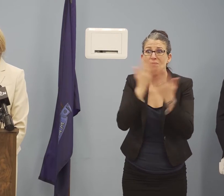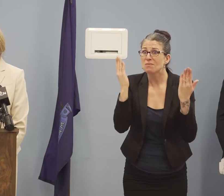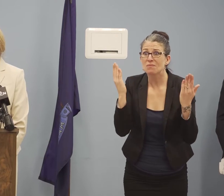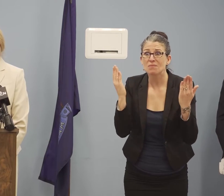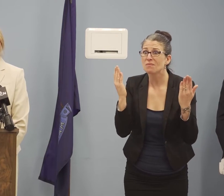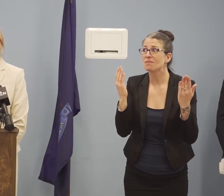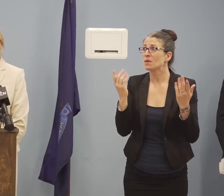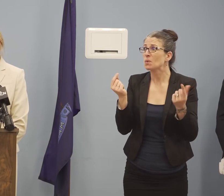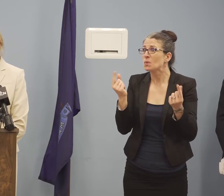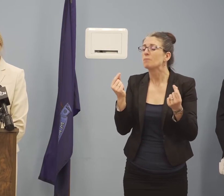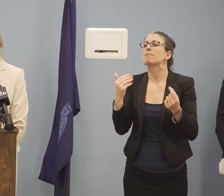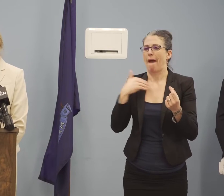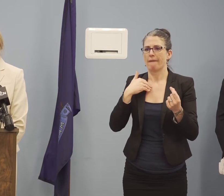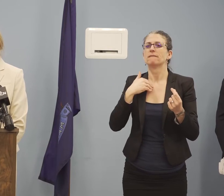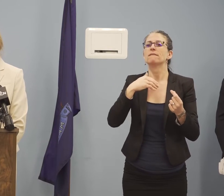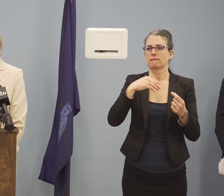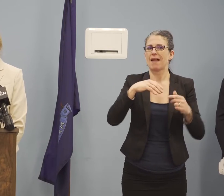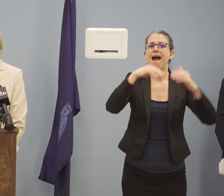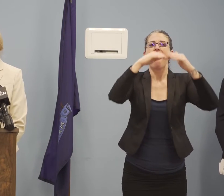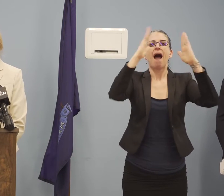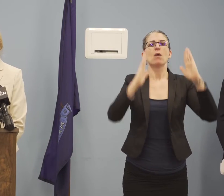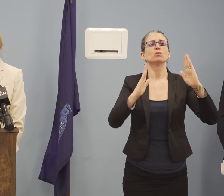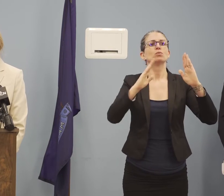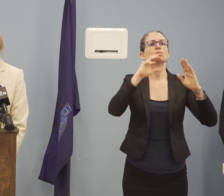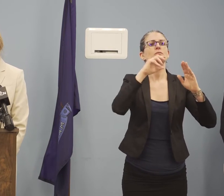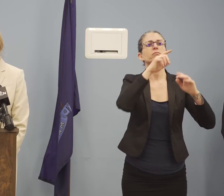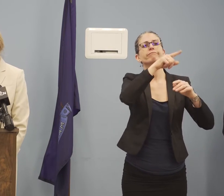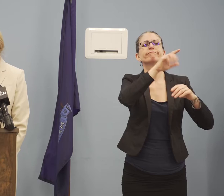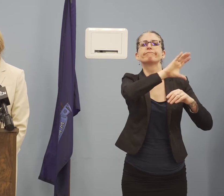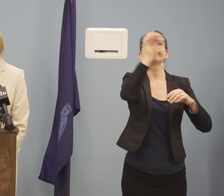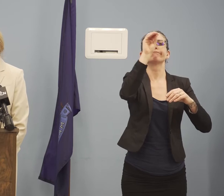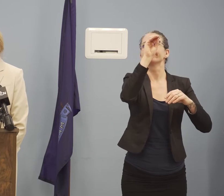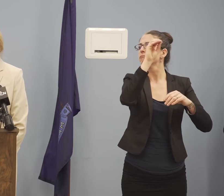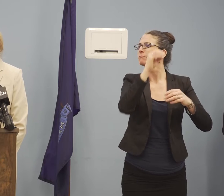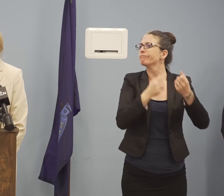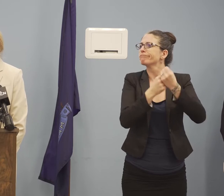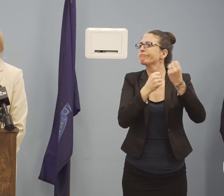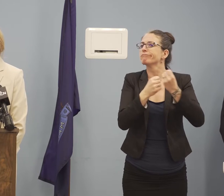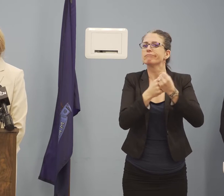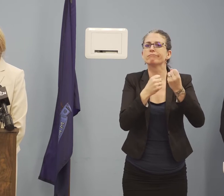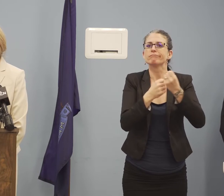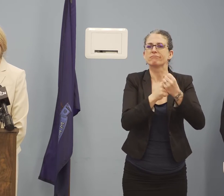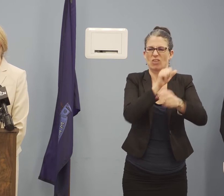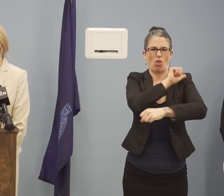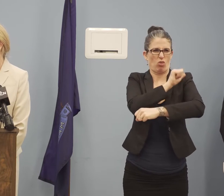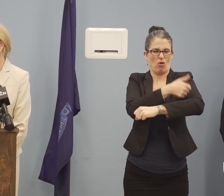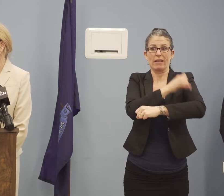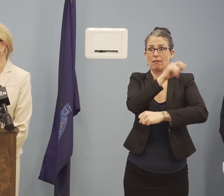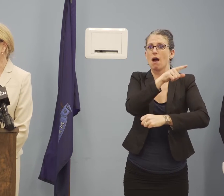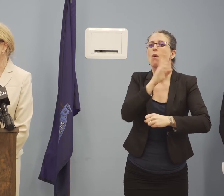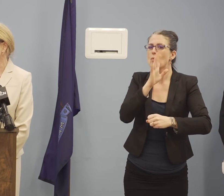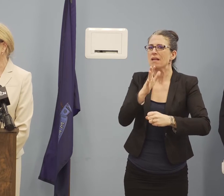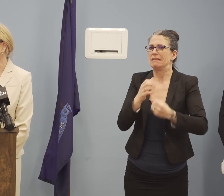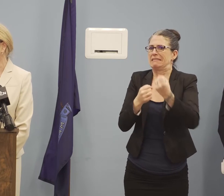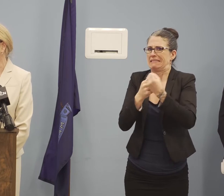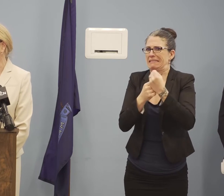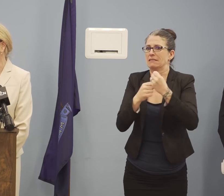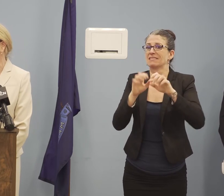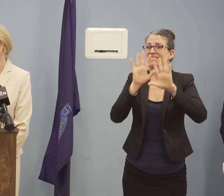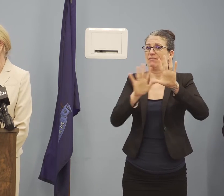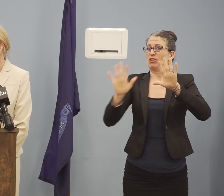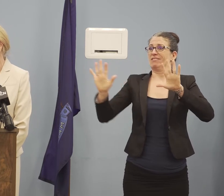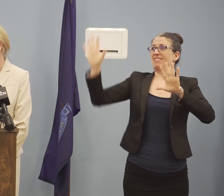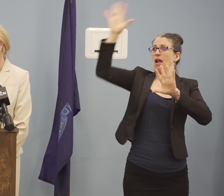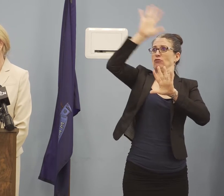is working with us. It spans city, county, and state boundaries as well. So we are assembling a team that's